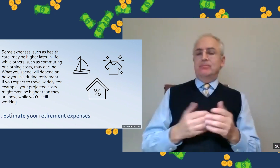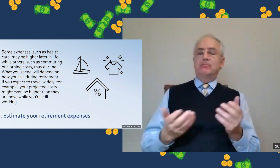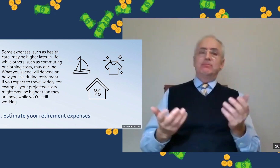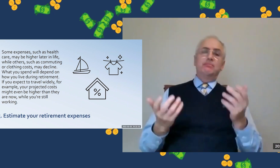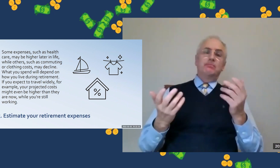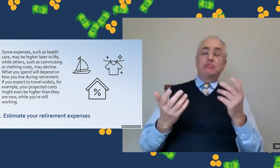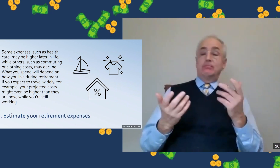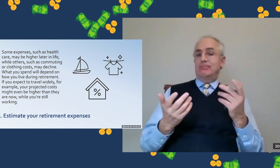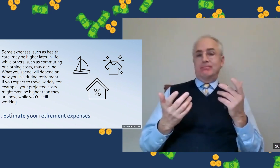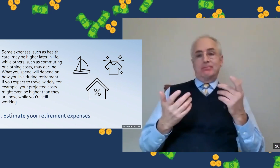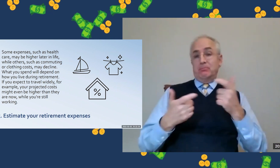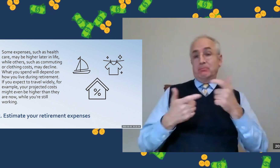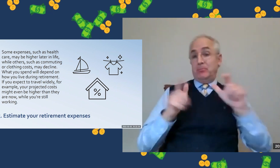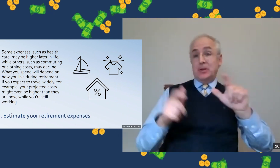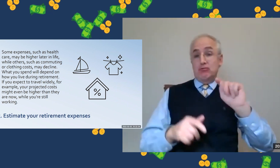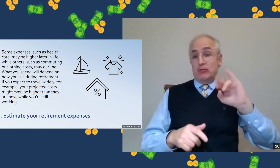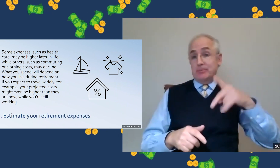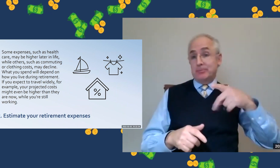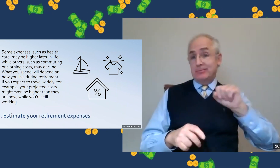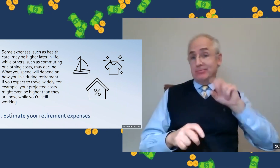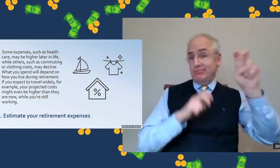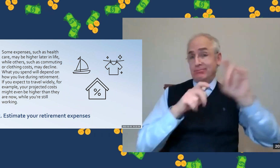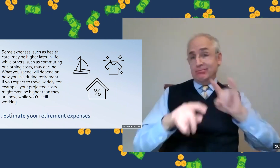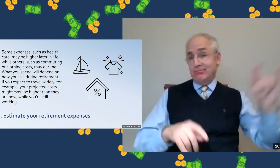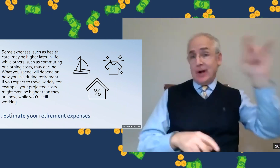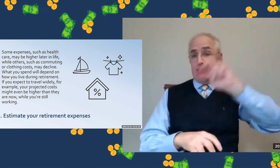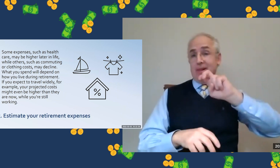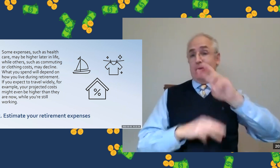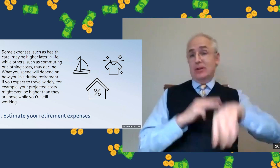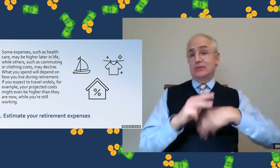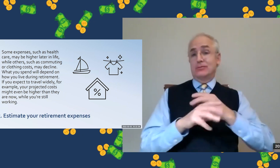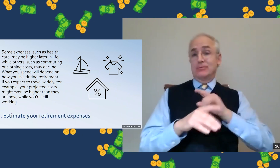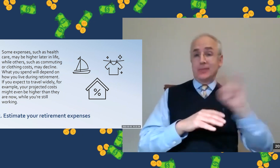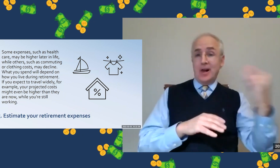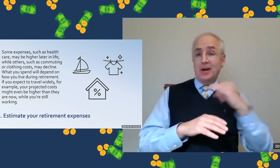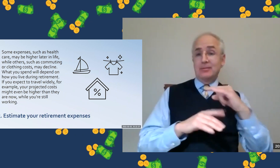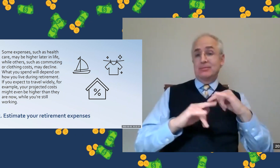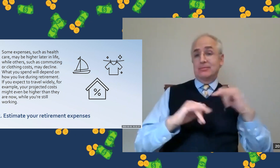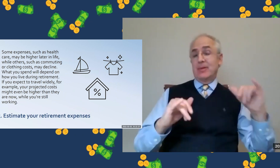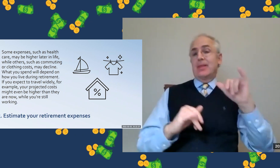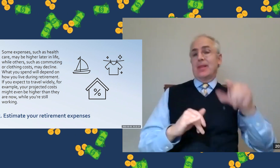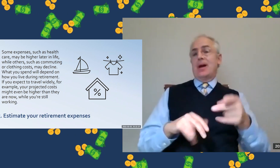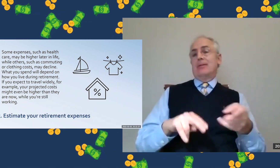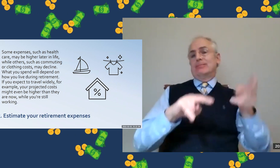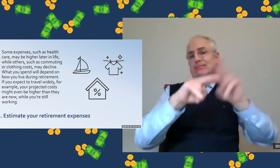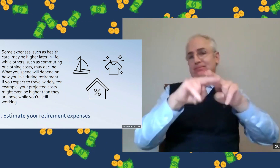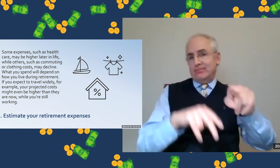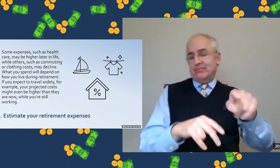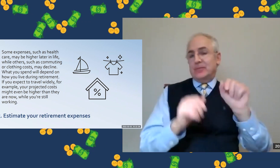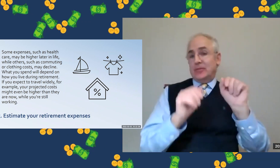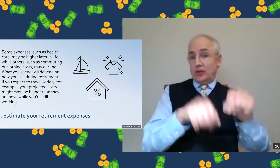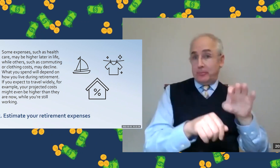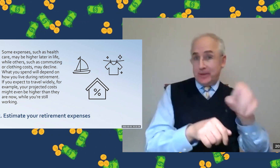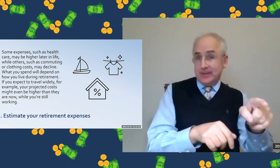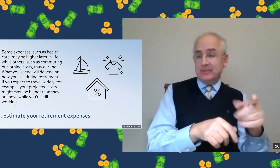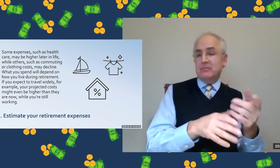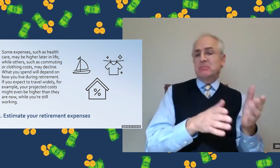actually see an increase in expenses during retirement. Maybe they take a lot of big trips or traveling the world, that can lead to an